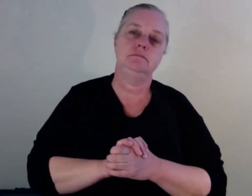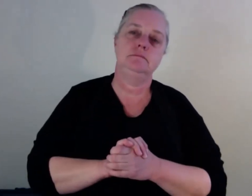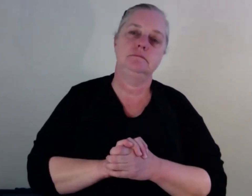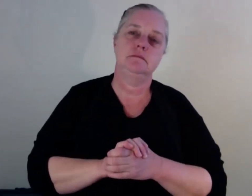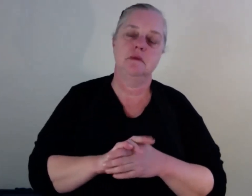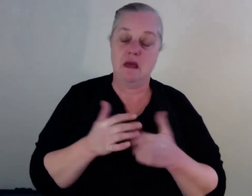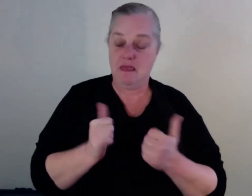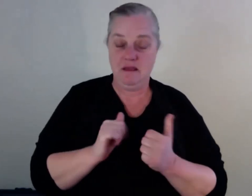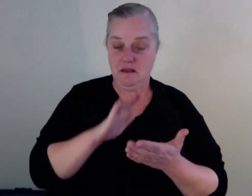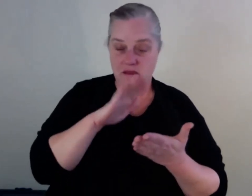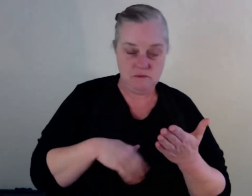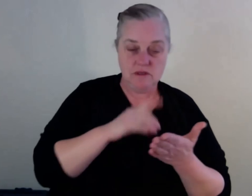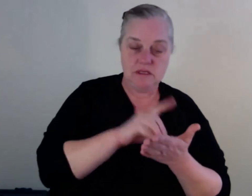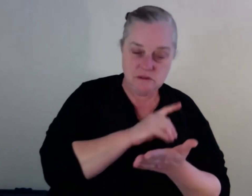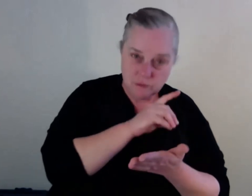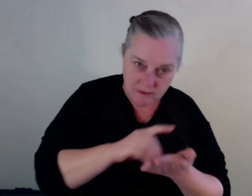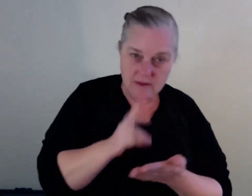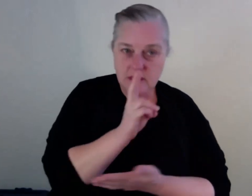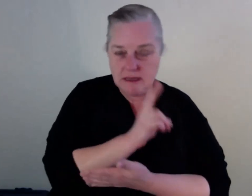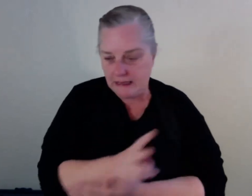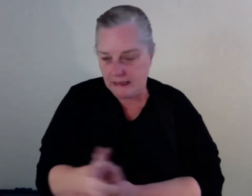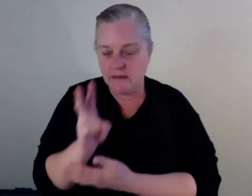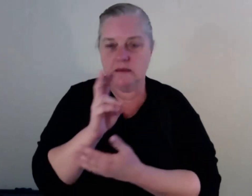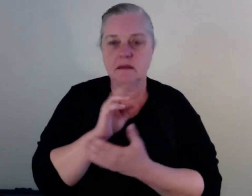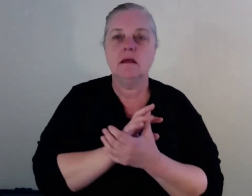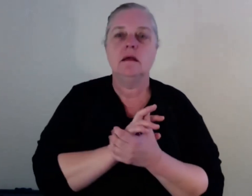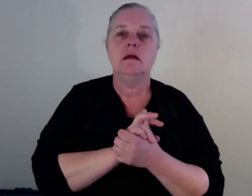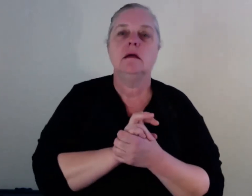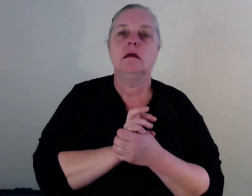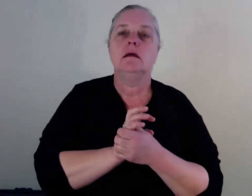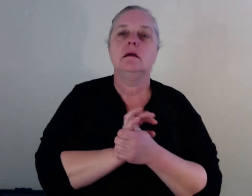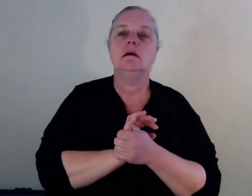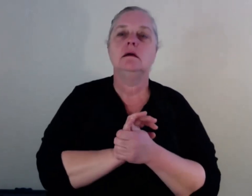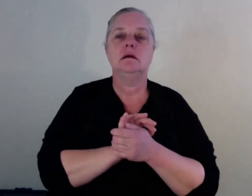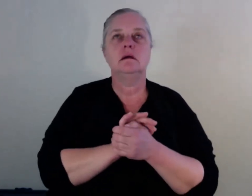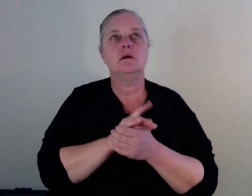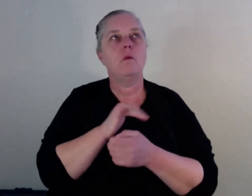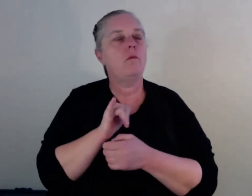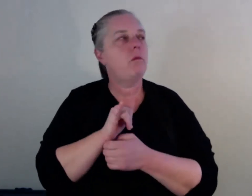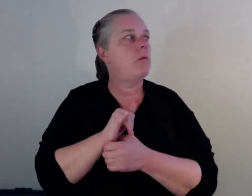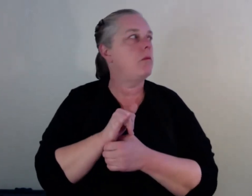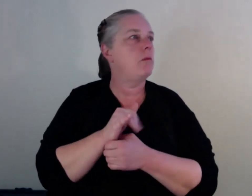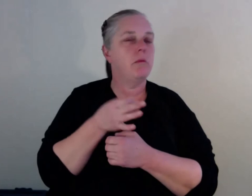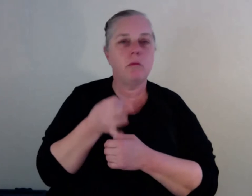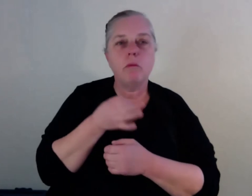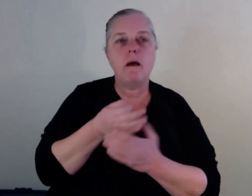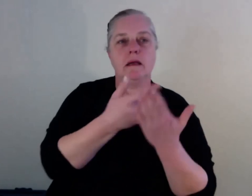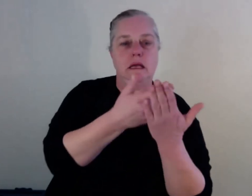um, you know, kind of waiting, sort of, uh, waiting list to, to kind of get, you know, into